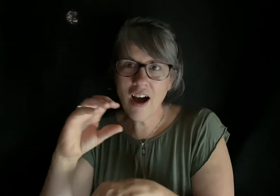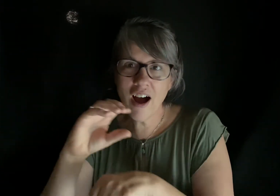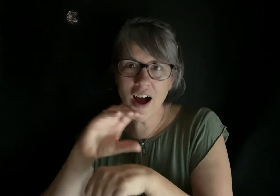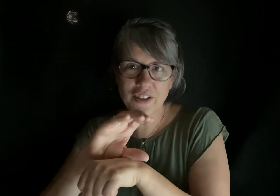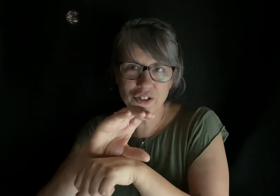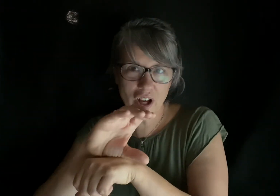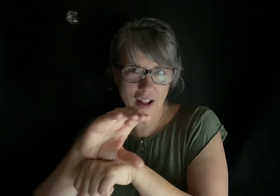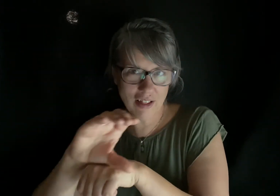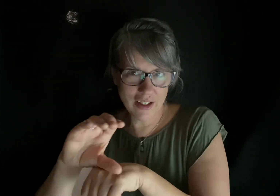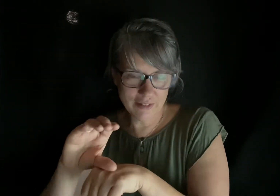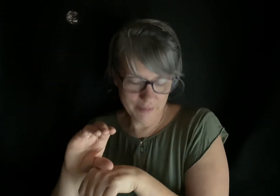chocolate.